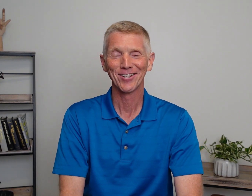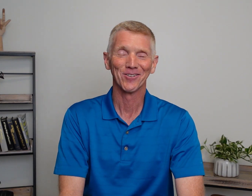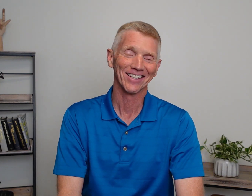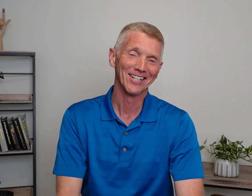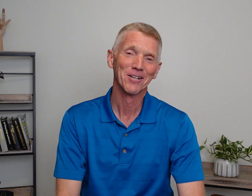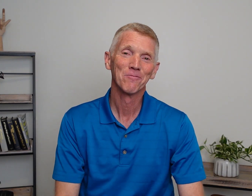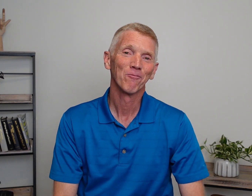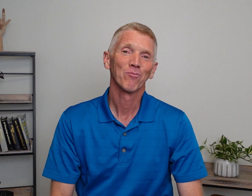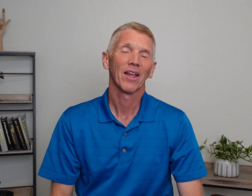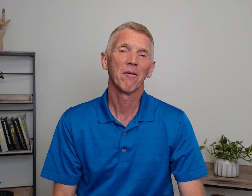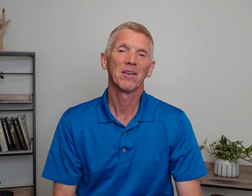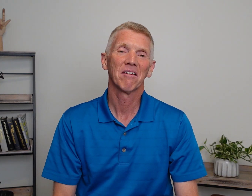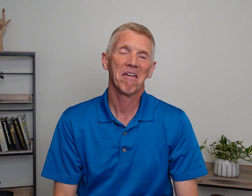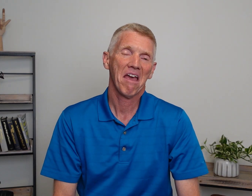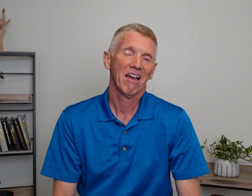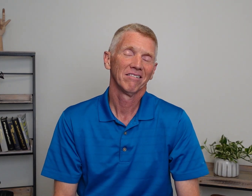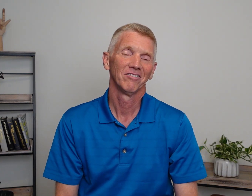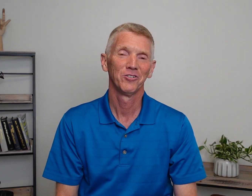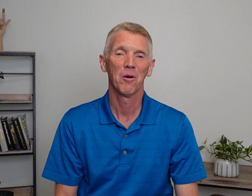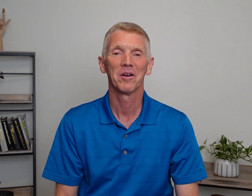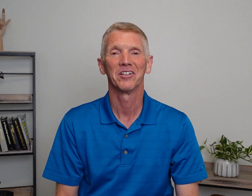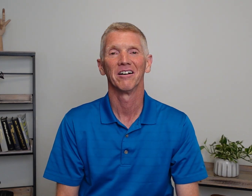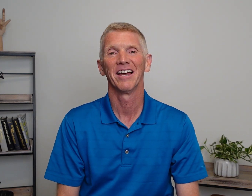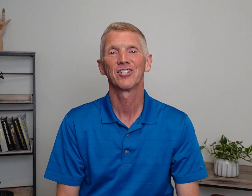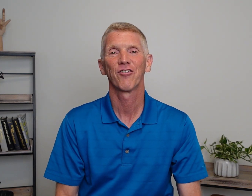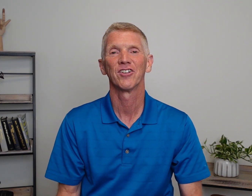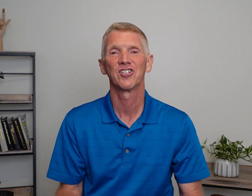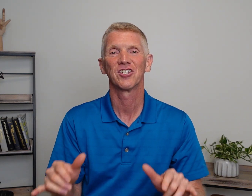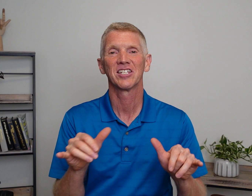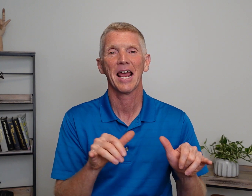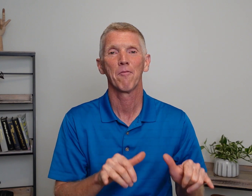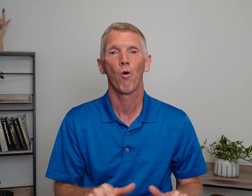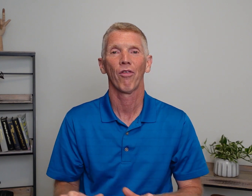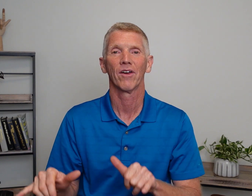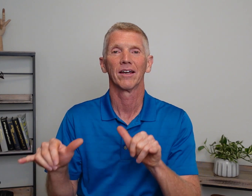school kids, and they may say, yeah, no big deal. It's the same old thing.